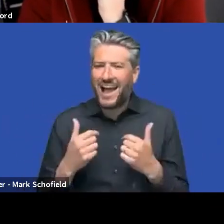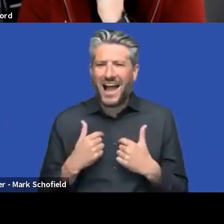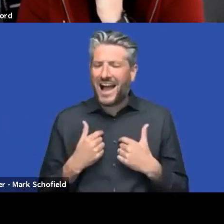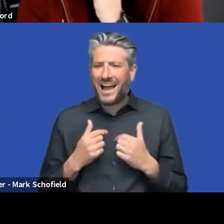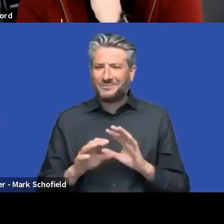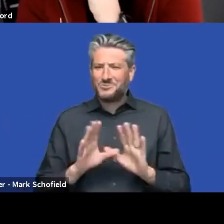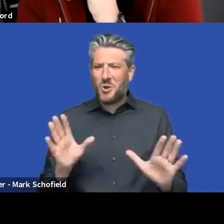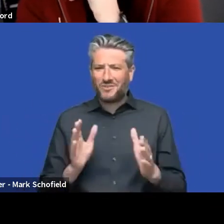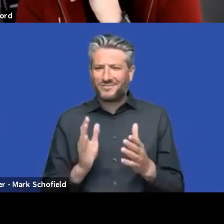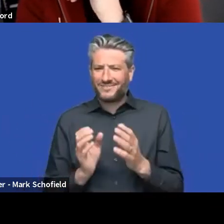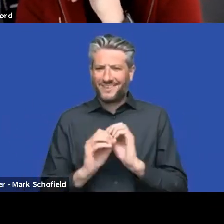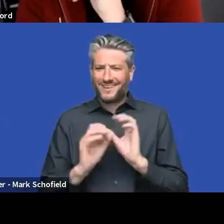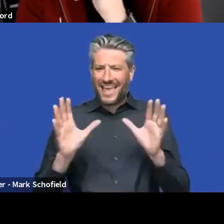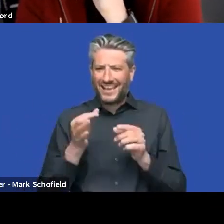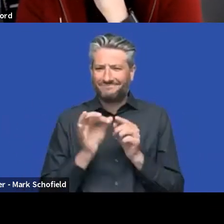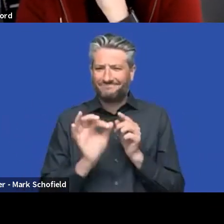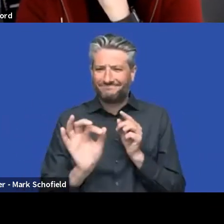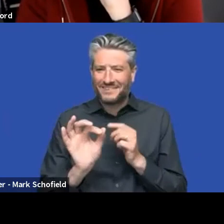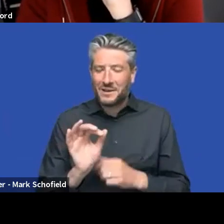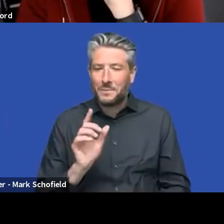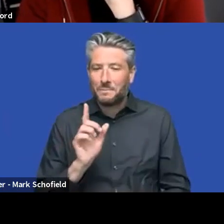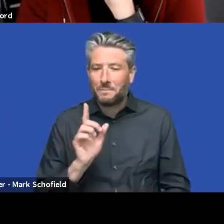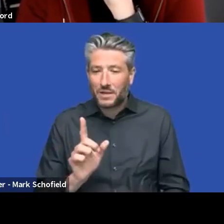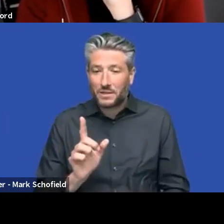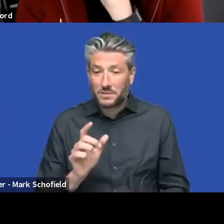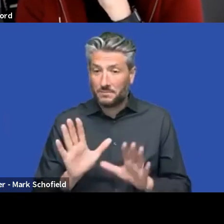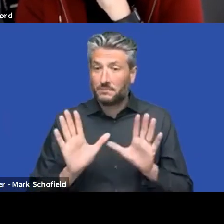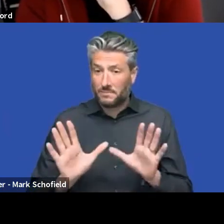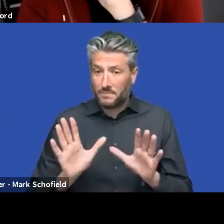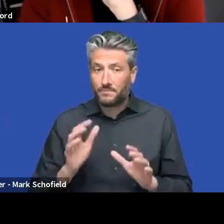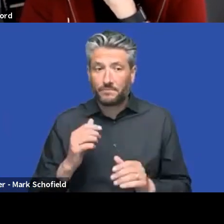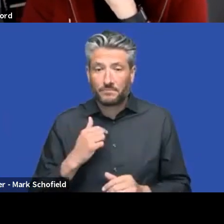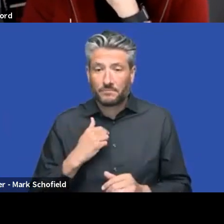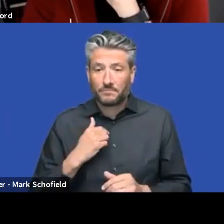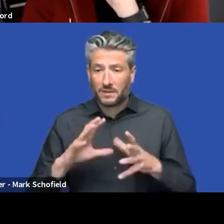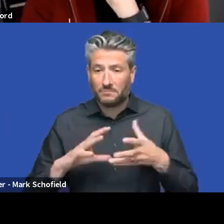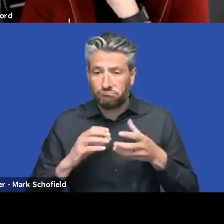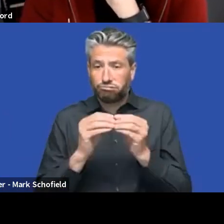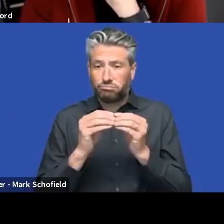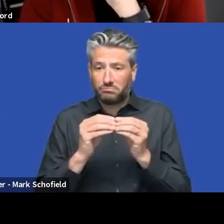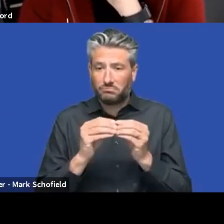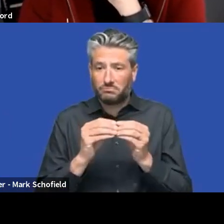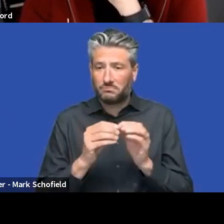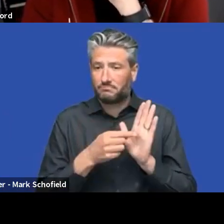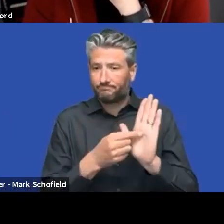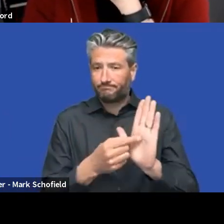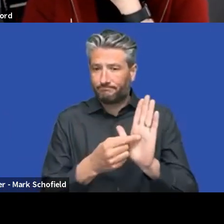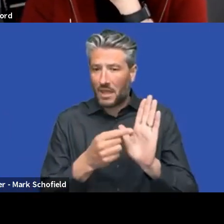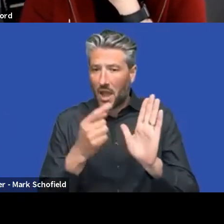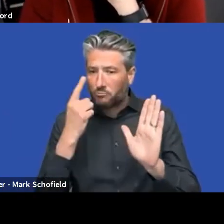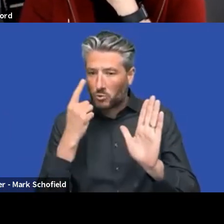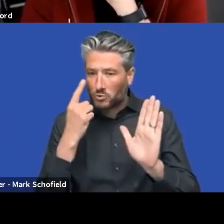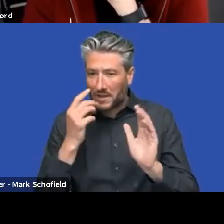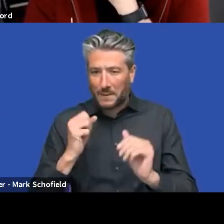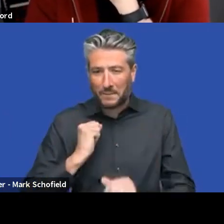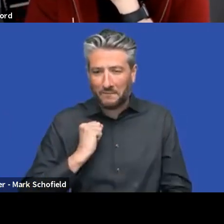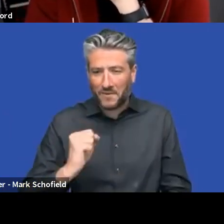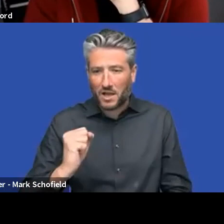but, but really just being able to prototype and faster getting UI together that, that, that will, I think they'll be making a world of change.